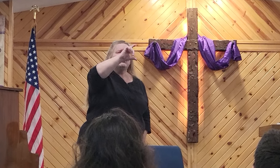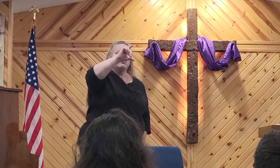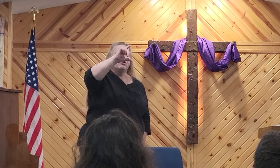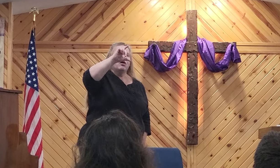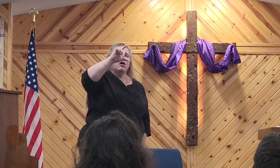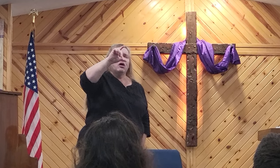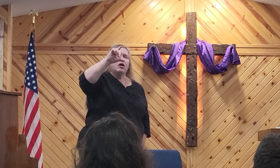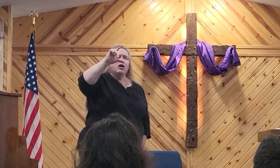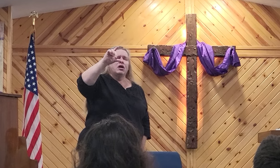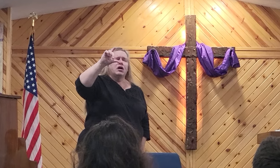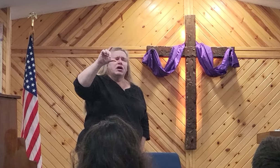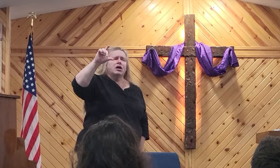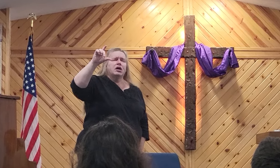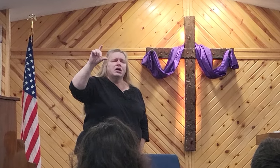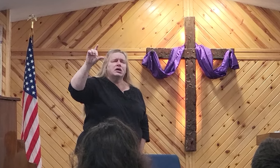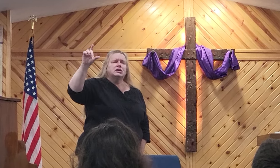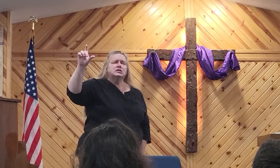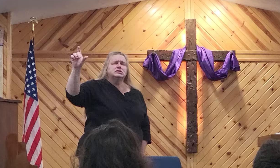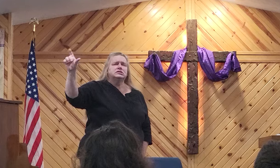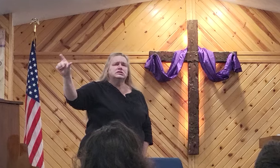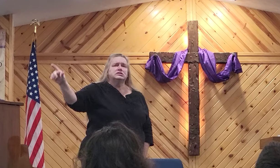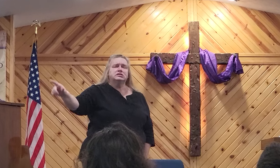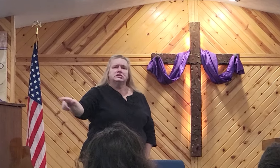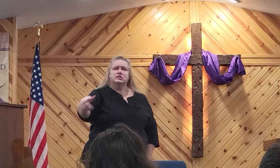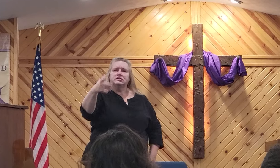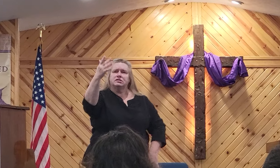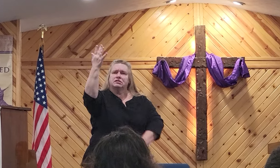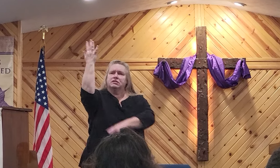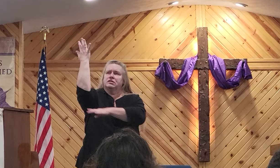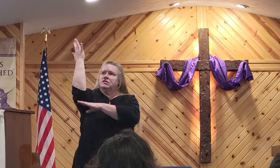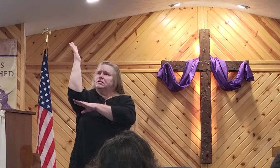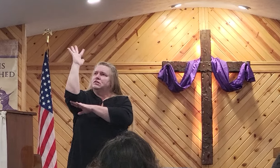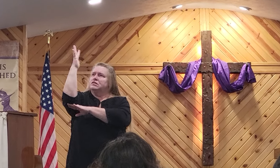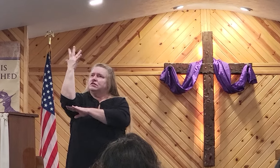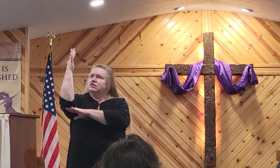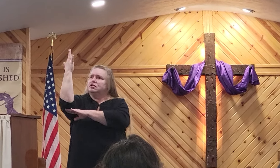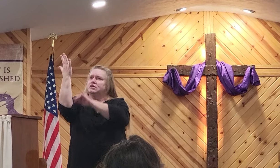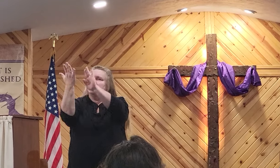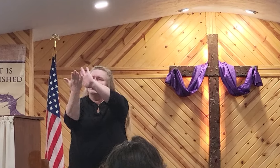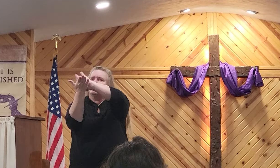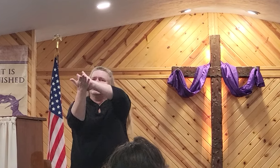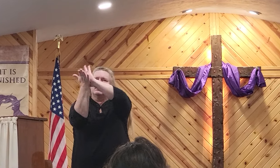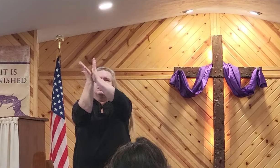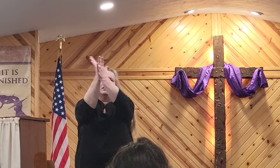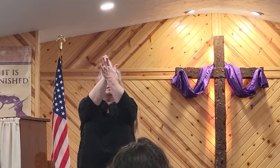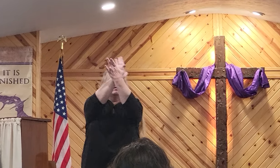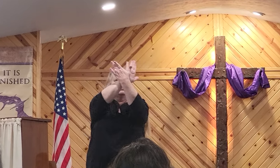cross. the cross. Amen.